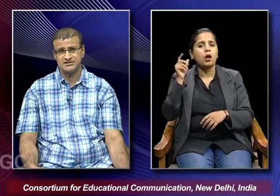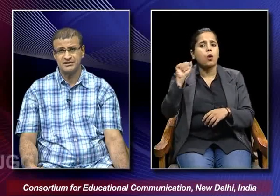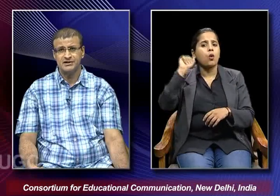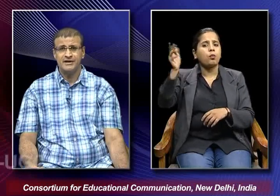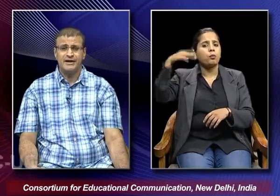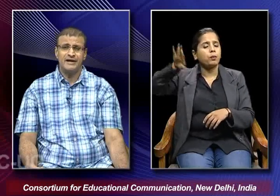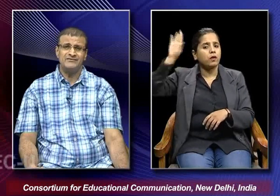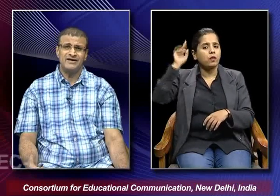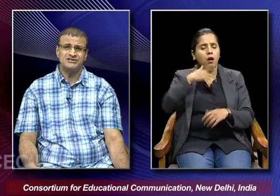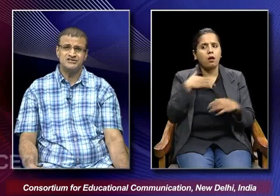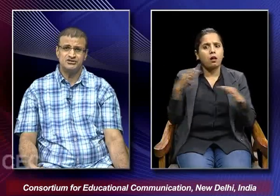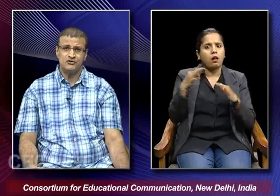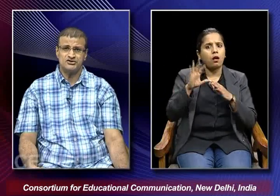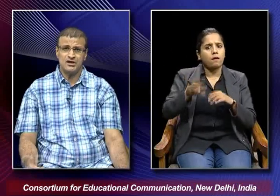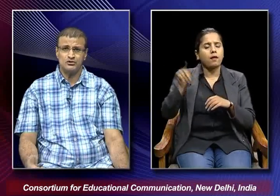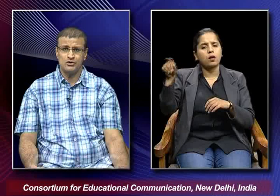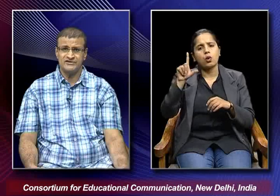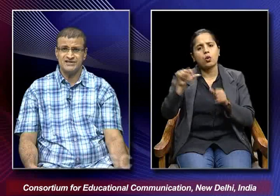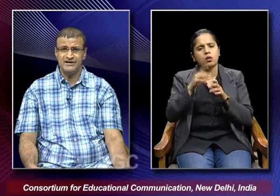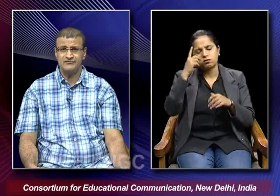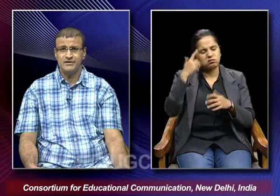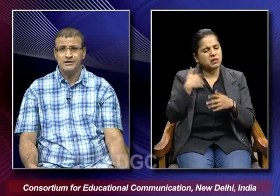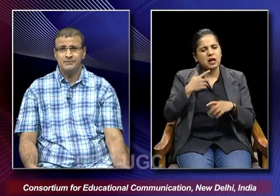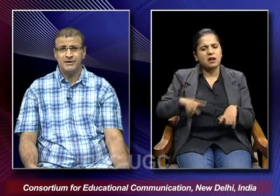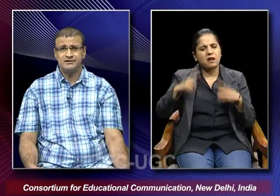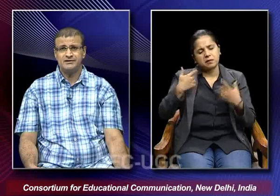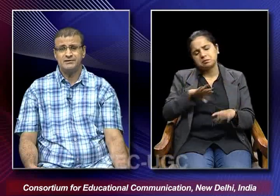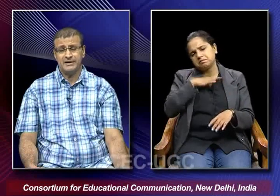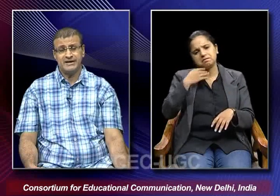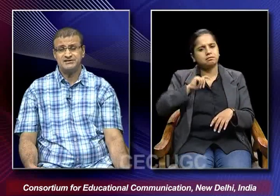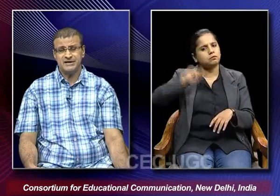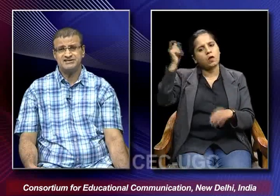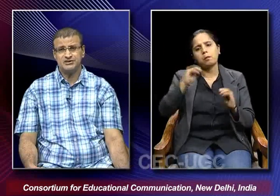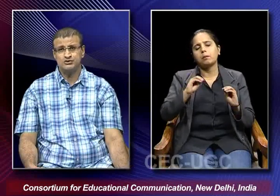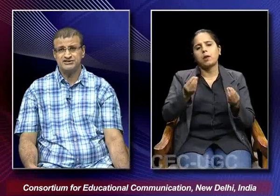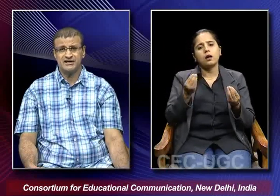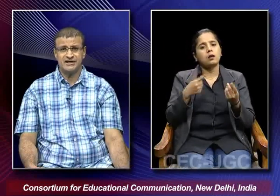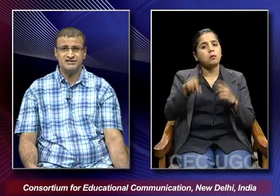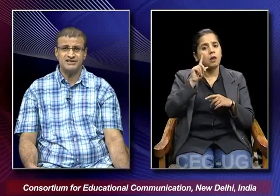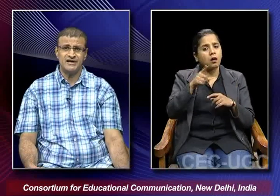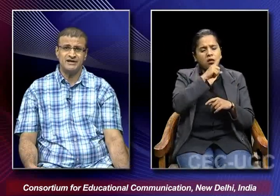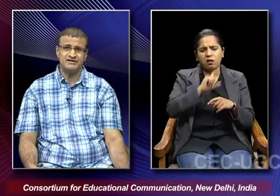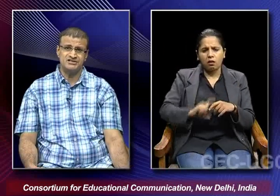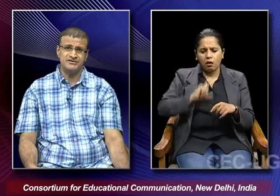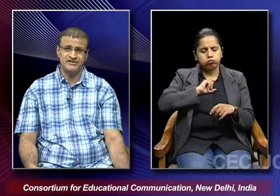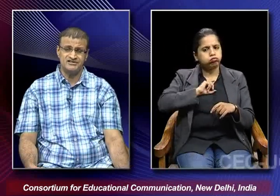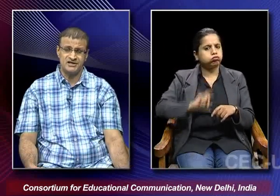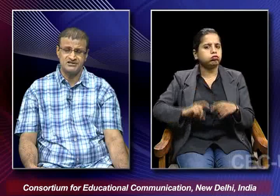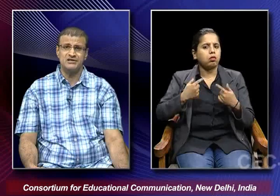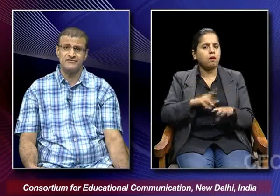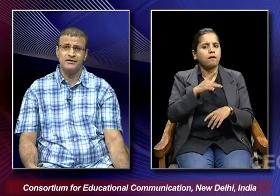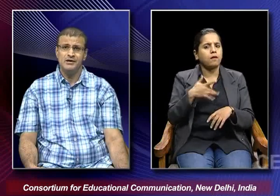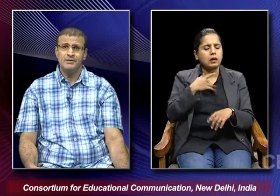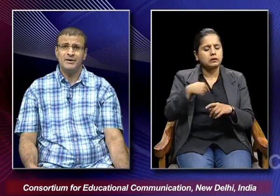past and finally she walks out of his life but as as she loses the courage and she defeats